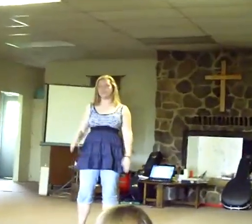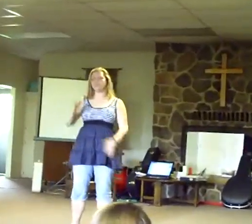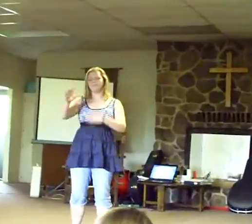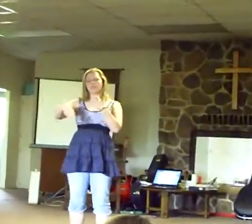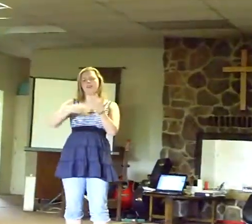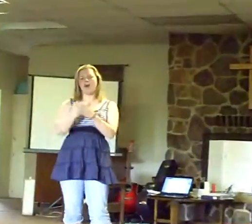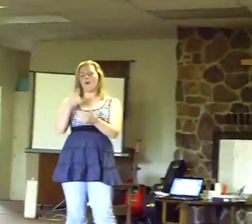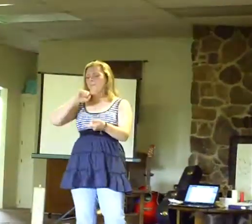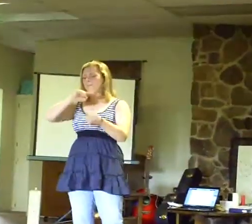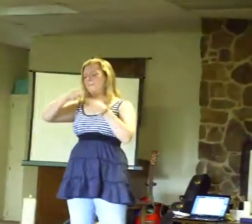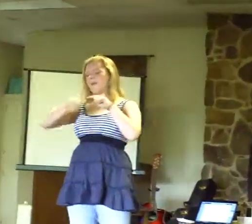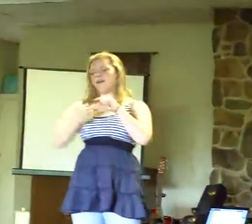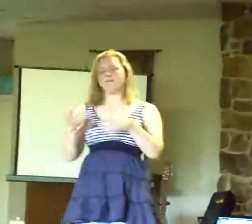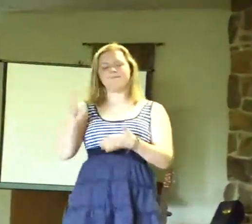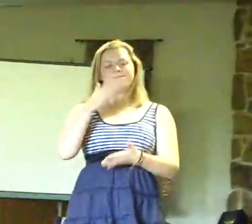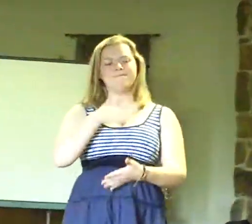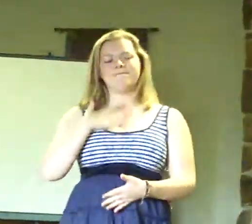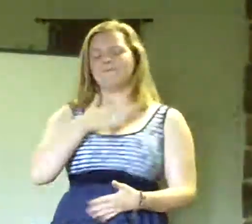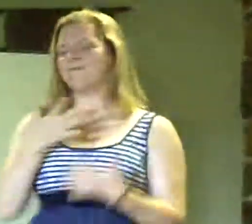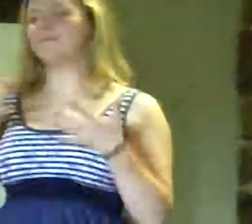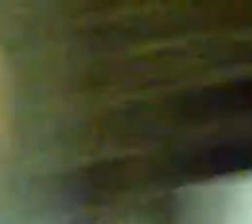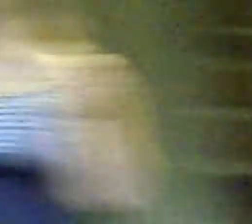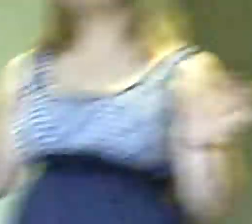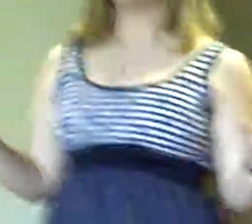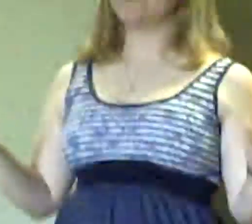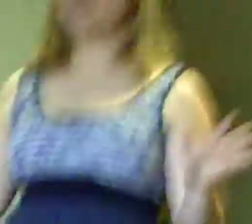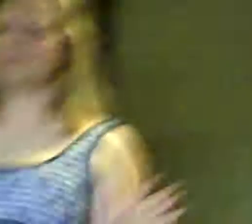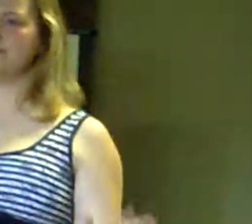You would take my pain away. Oh my gosh.